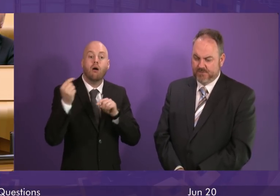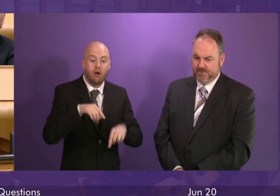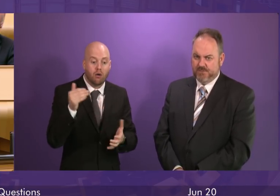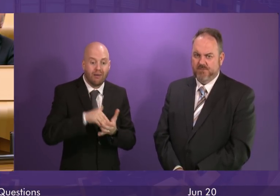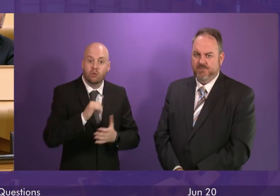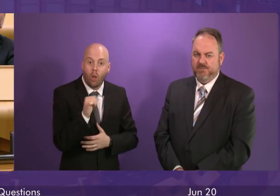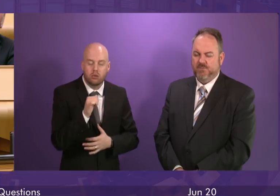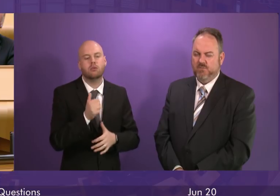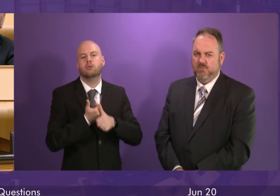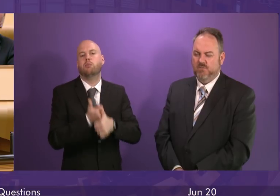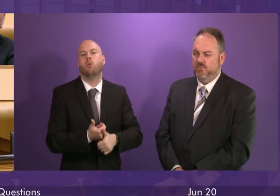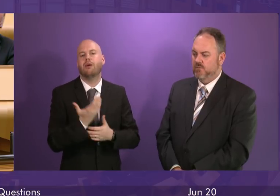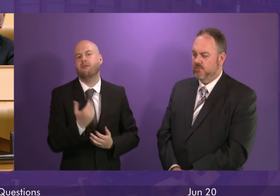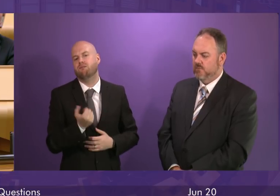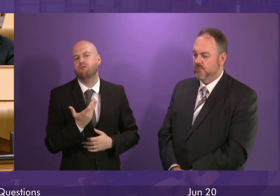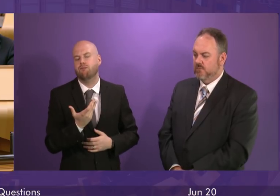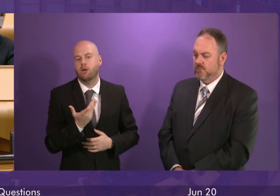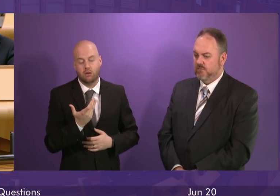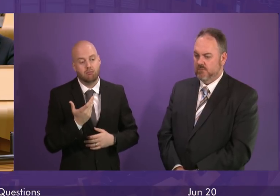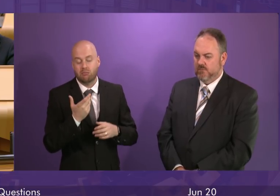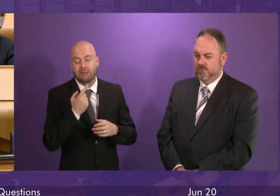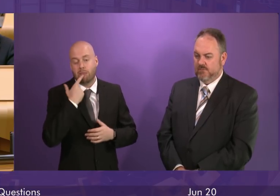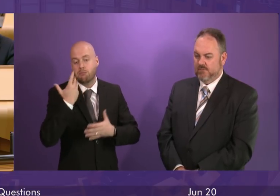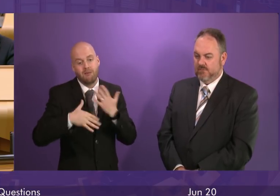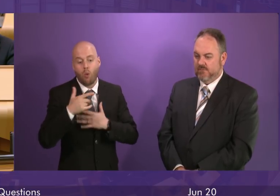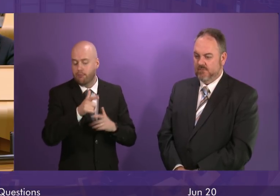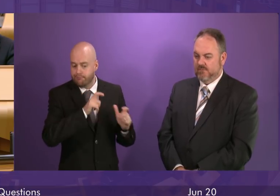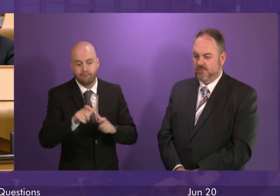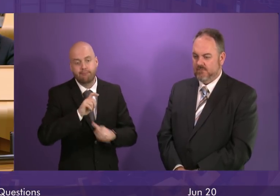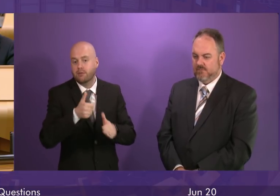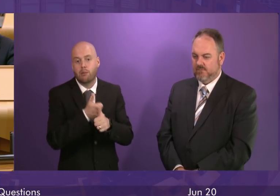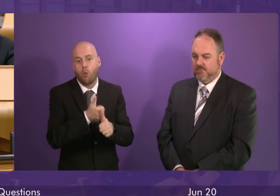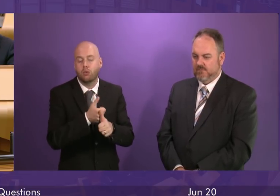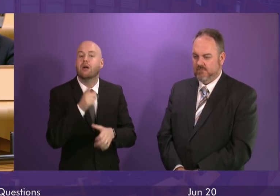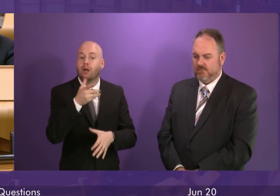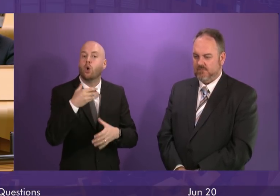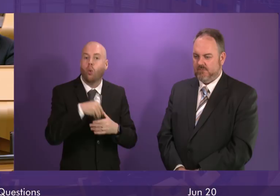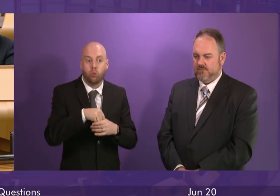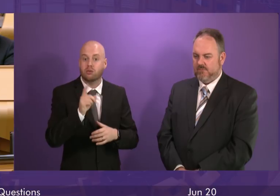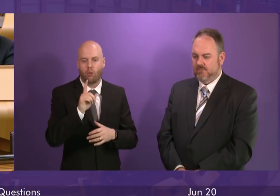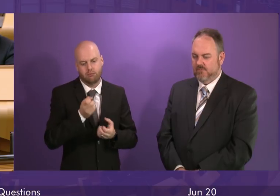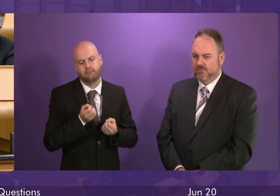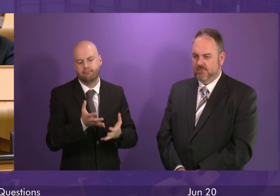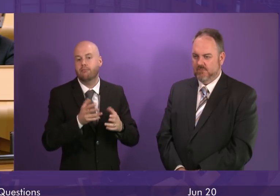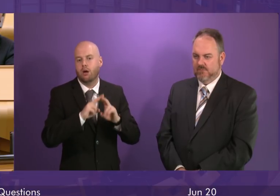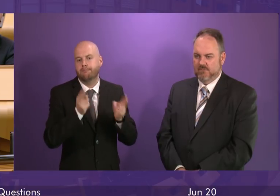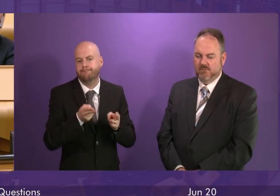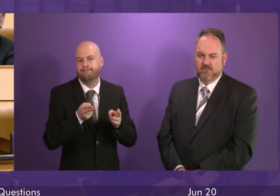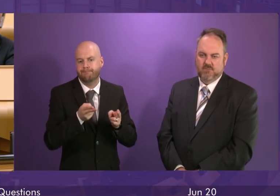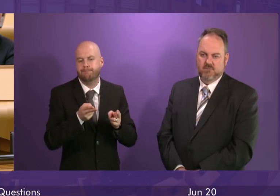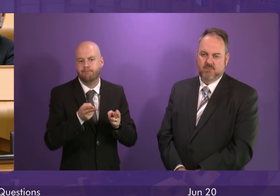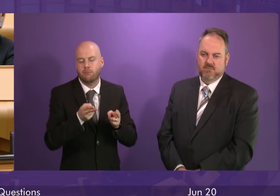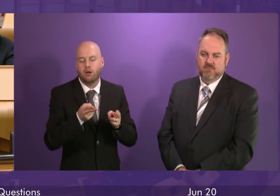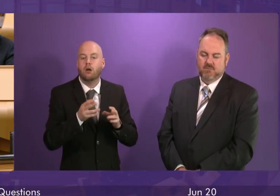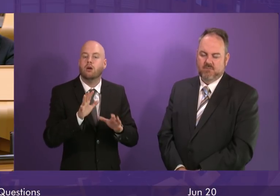is an ongoing obligation and responsibility and that includes of course access to accommodation. The point I made a